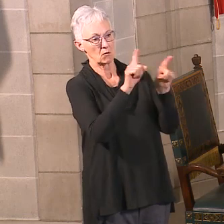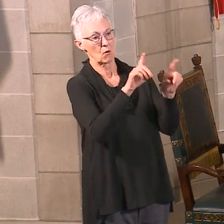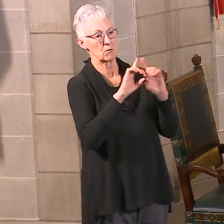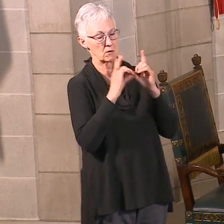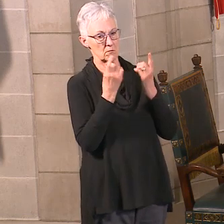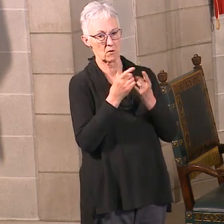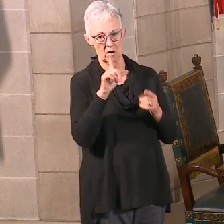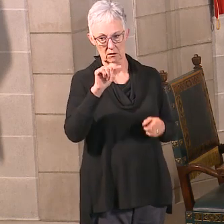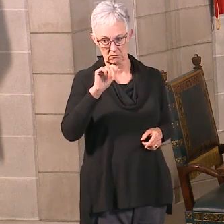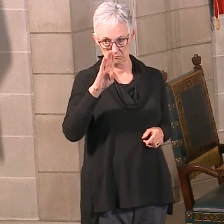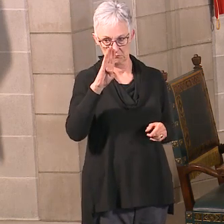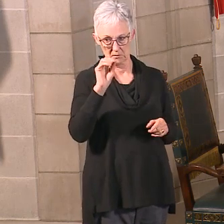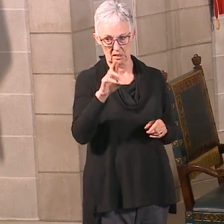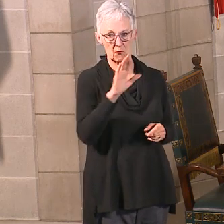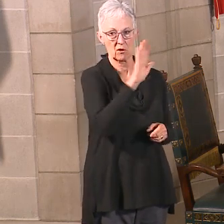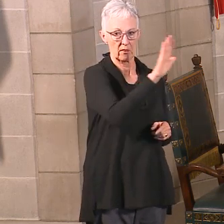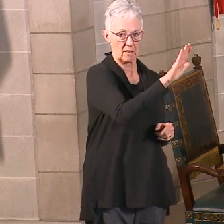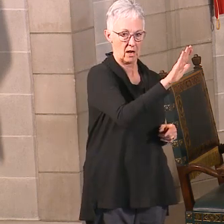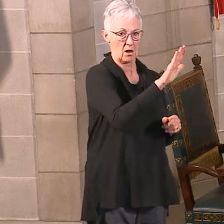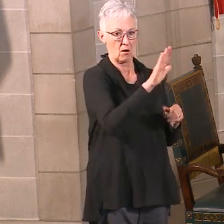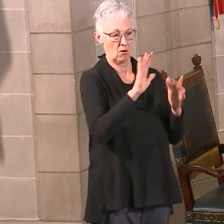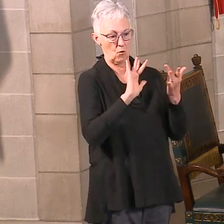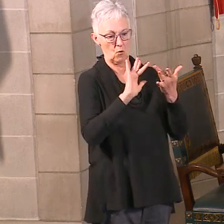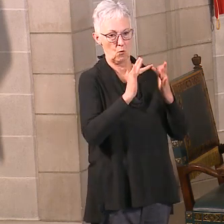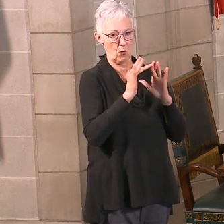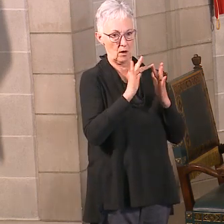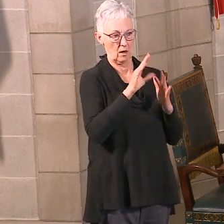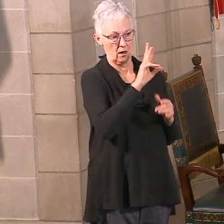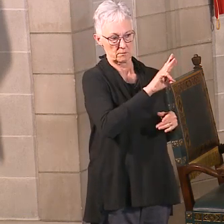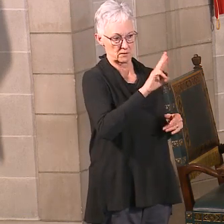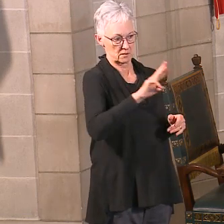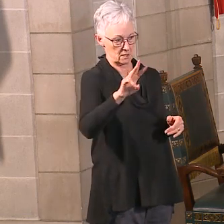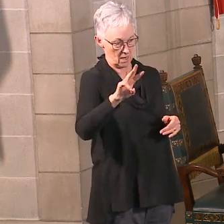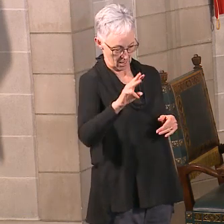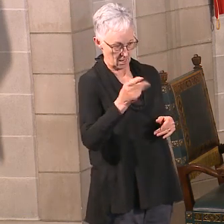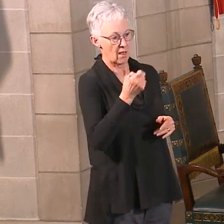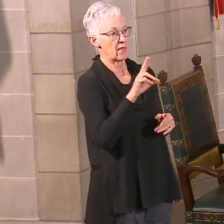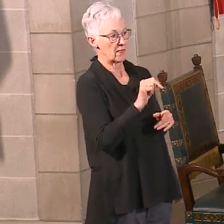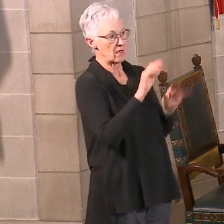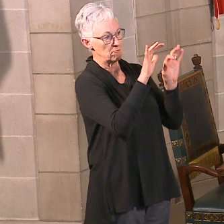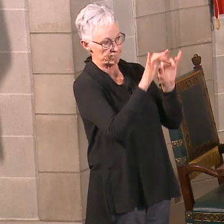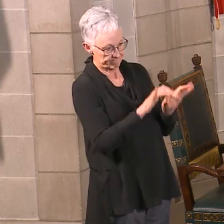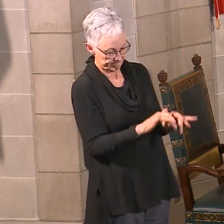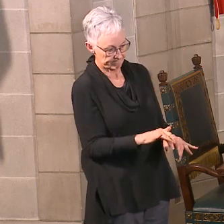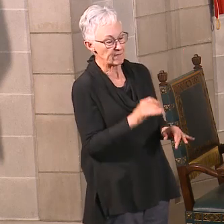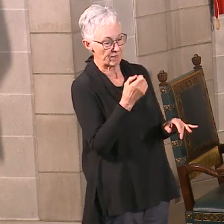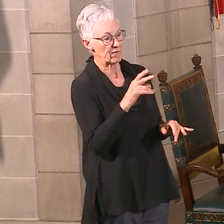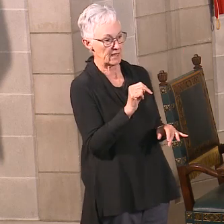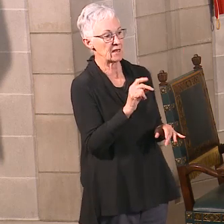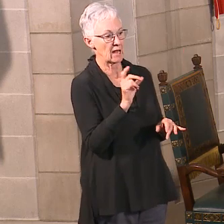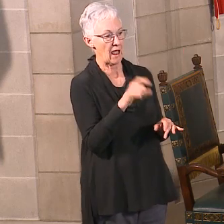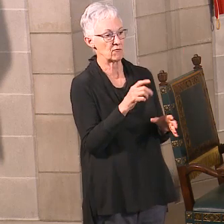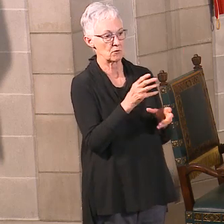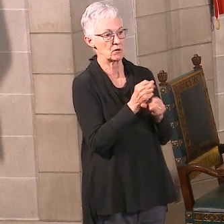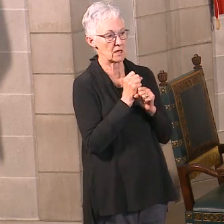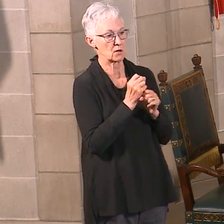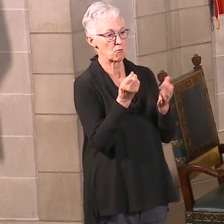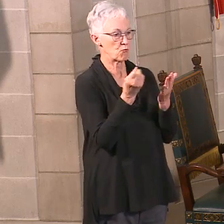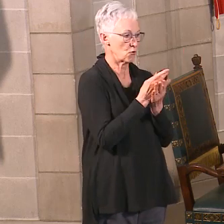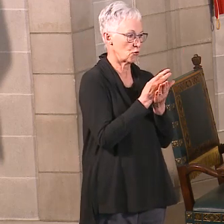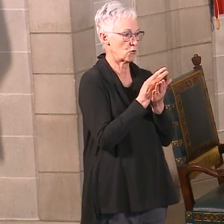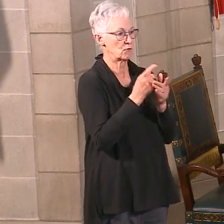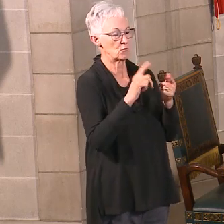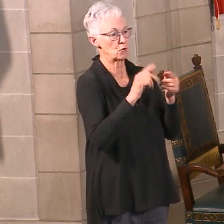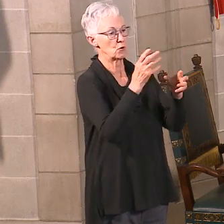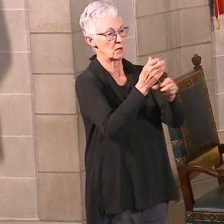you do have to get rejected for the original unemployment system first, and then work your way through to be able to get the Pandemic Program. And then is there anything